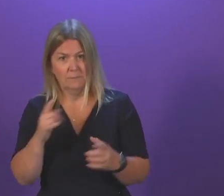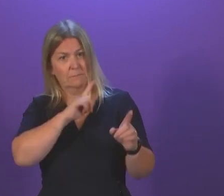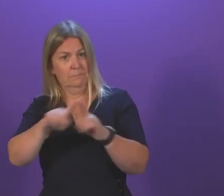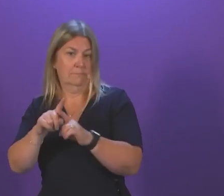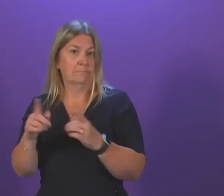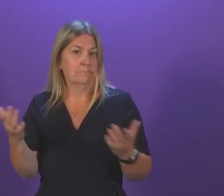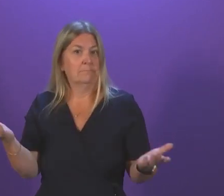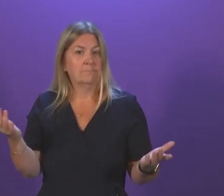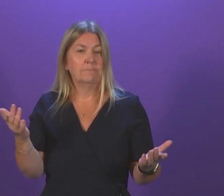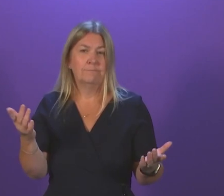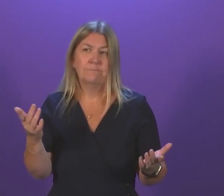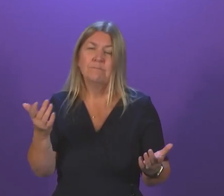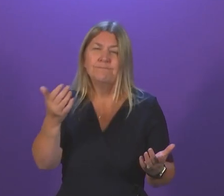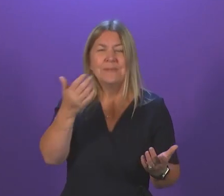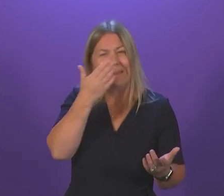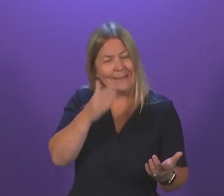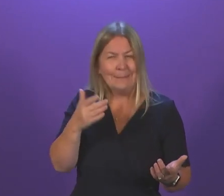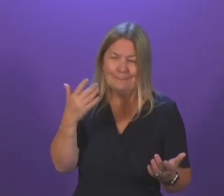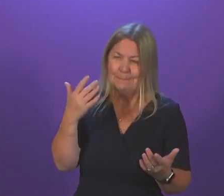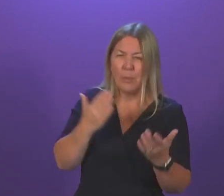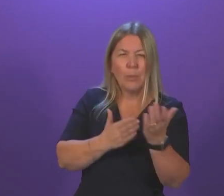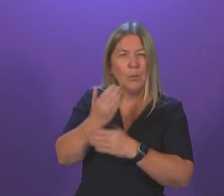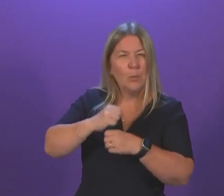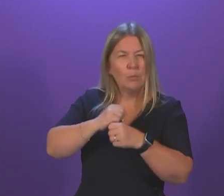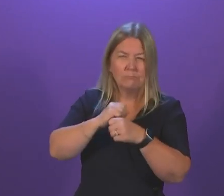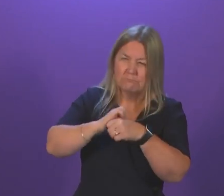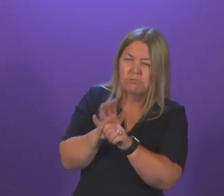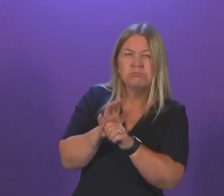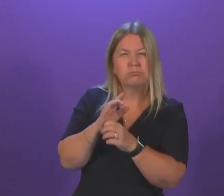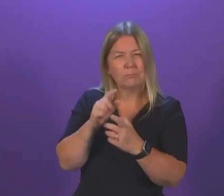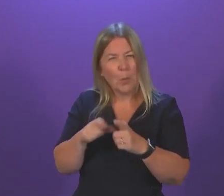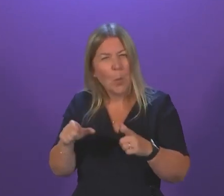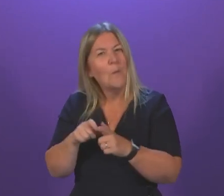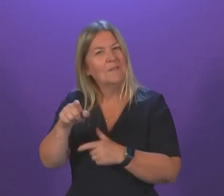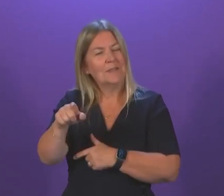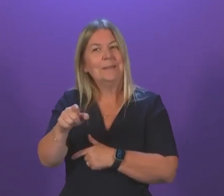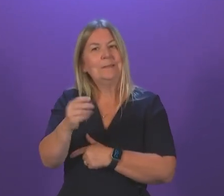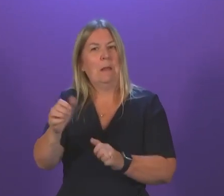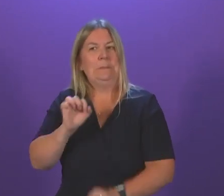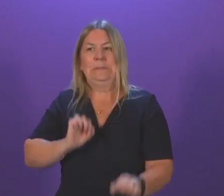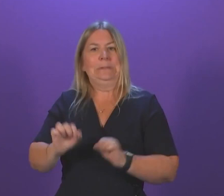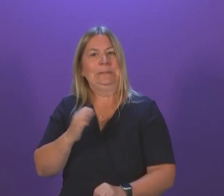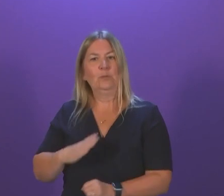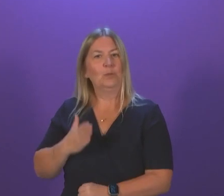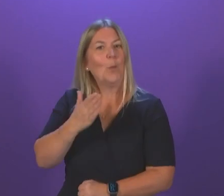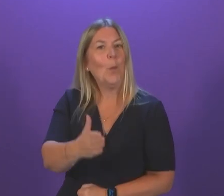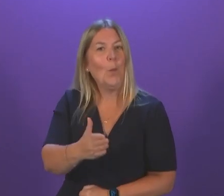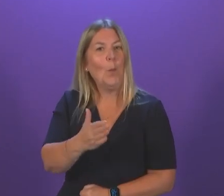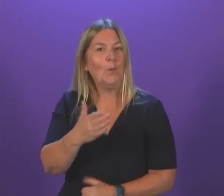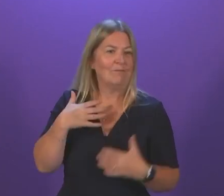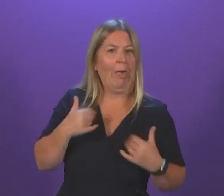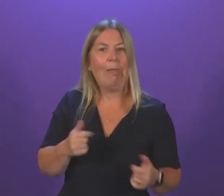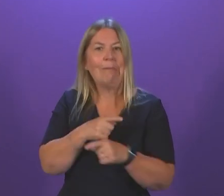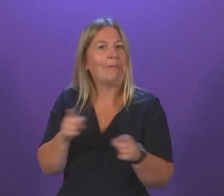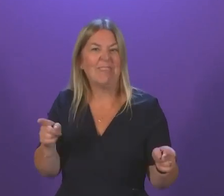impact from Covid on people coming forward for routine health care, and that will include the screening programmes. We had a period, a